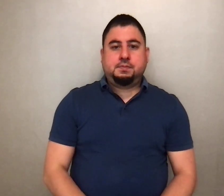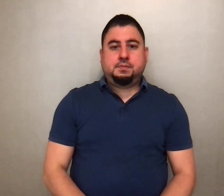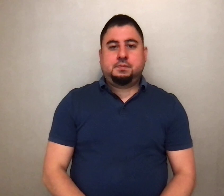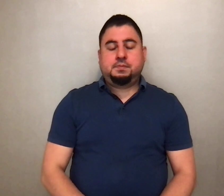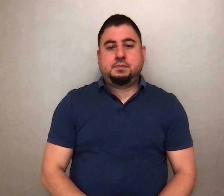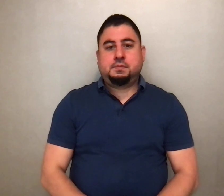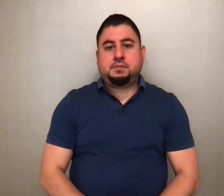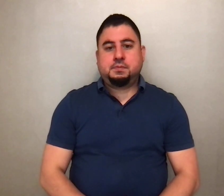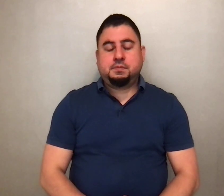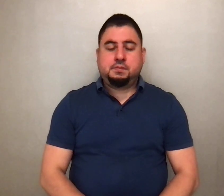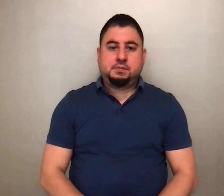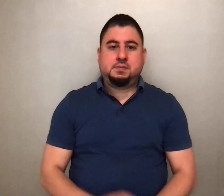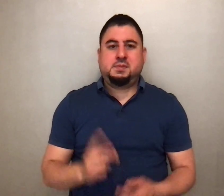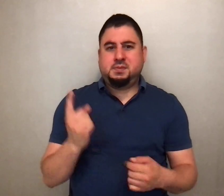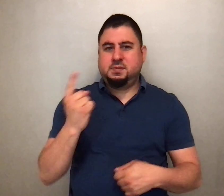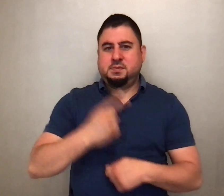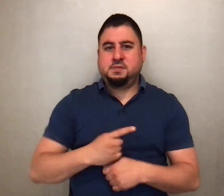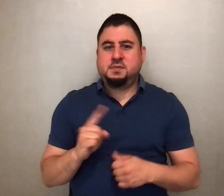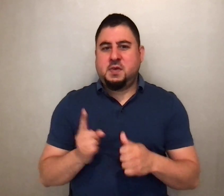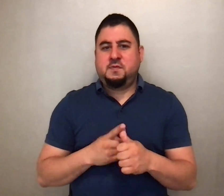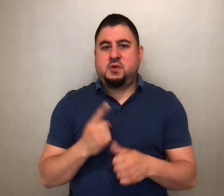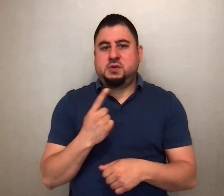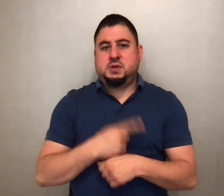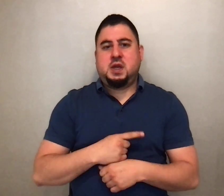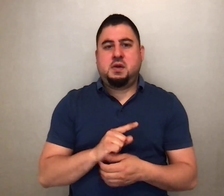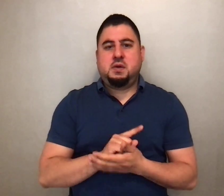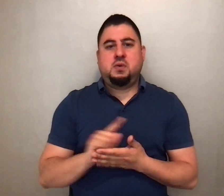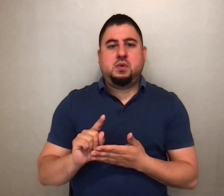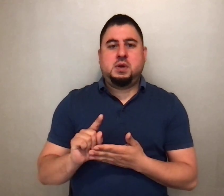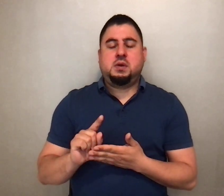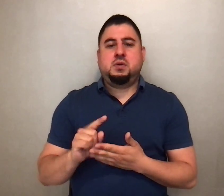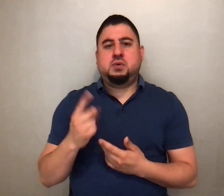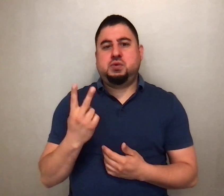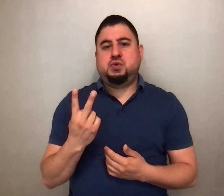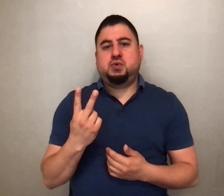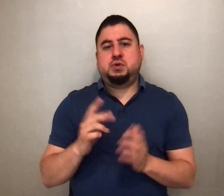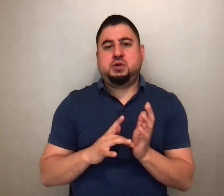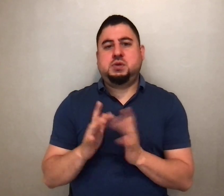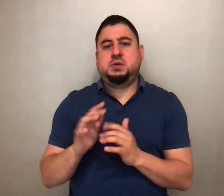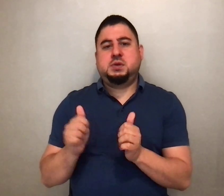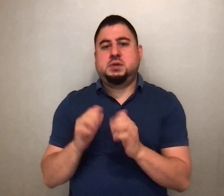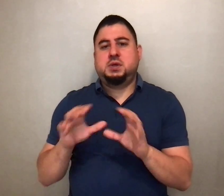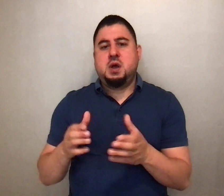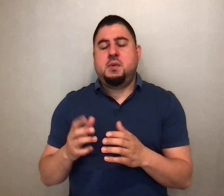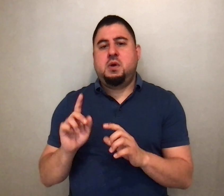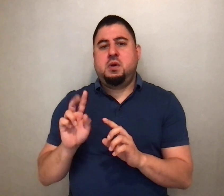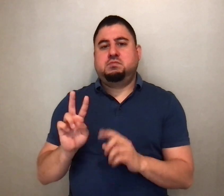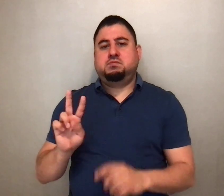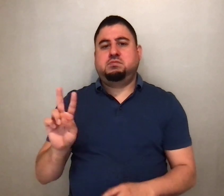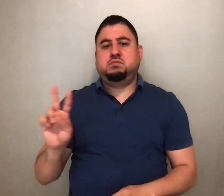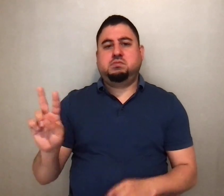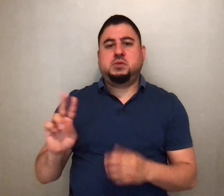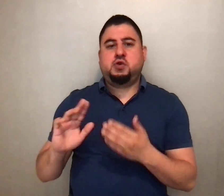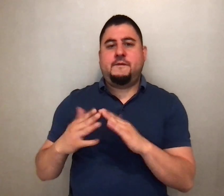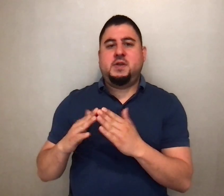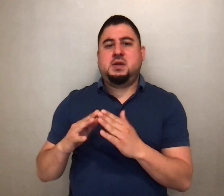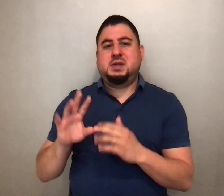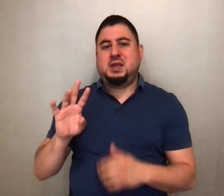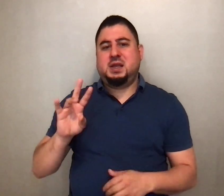That very day, the first day of the week, two of Jesus' disciples were going to a village seven miles from Jerusalem